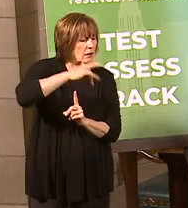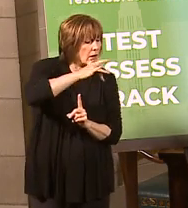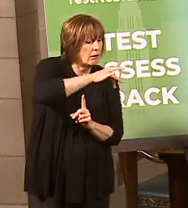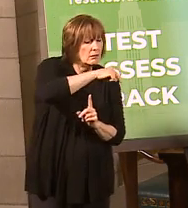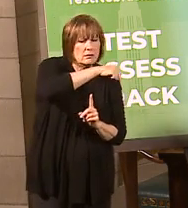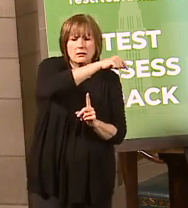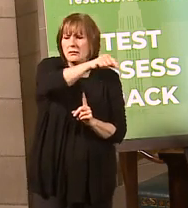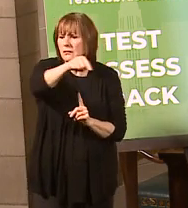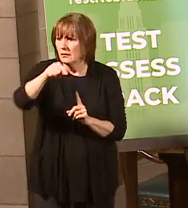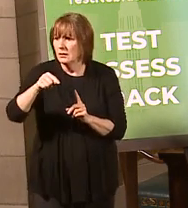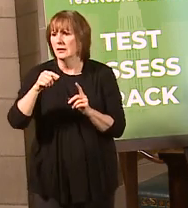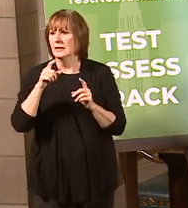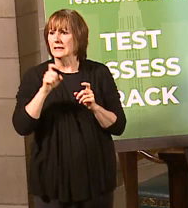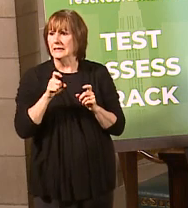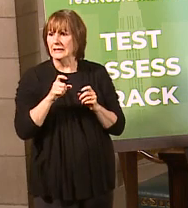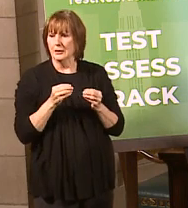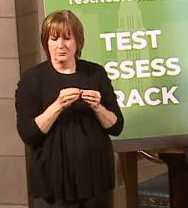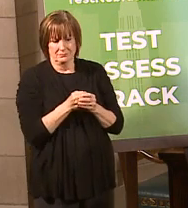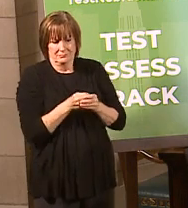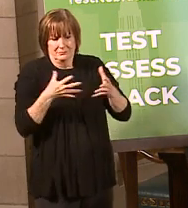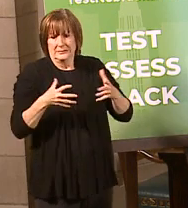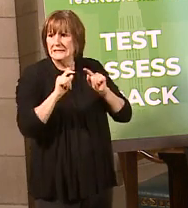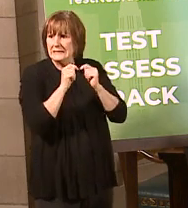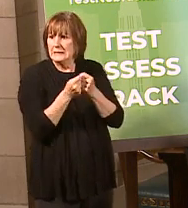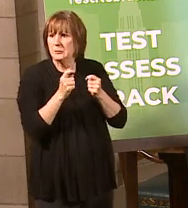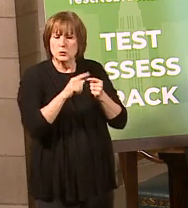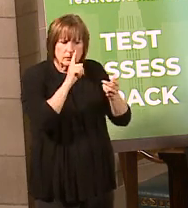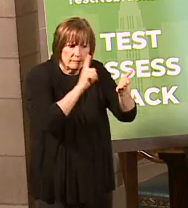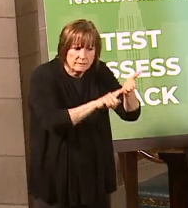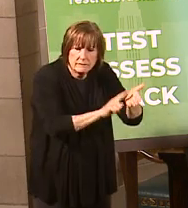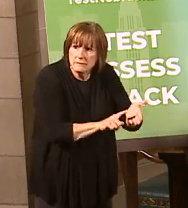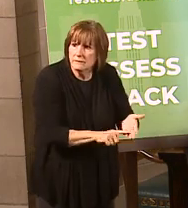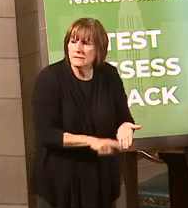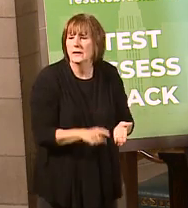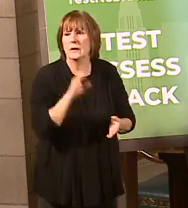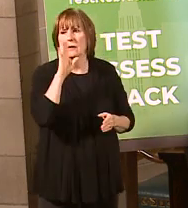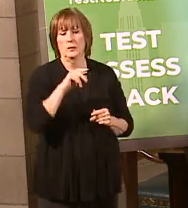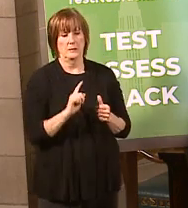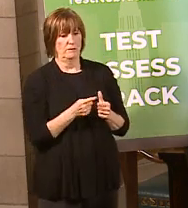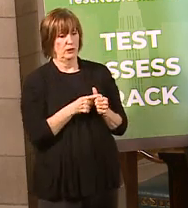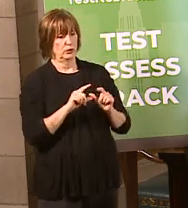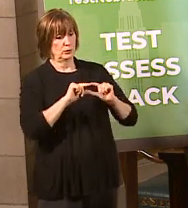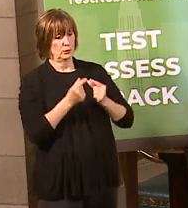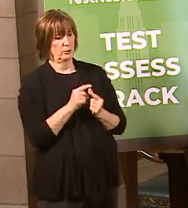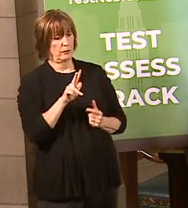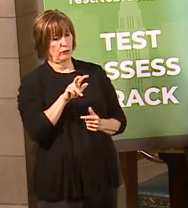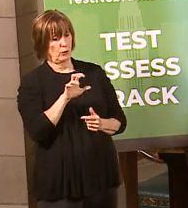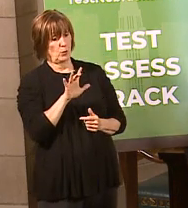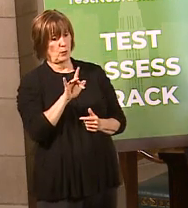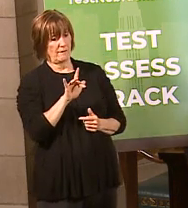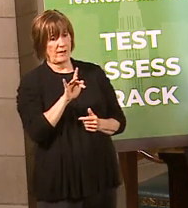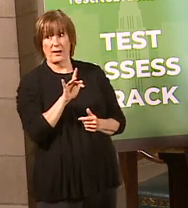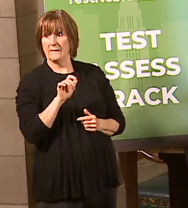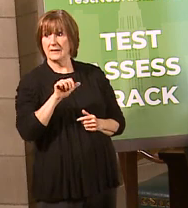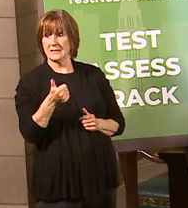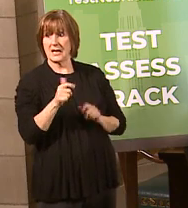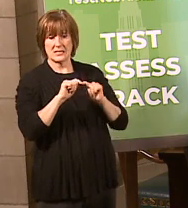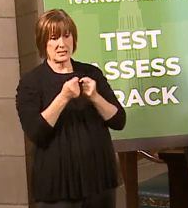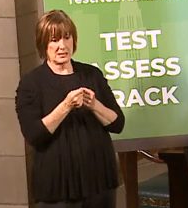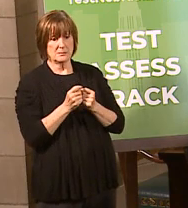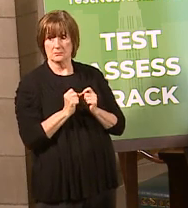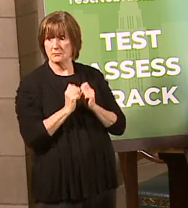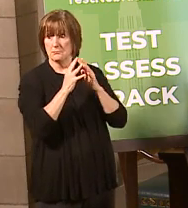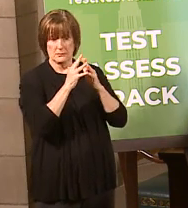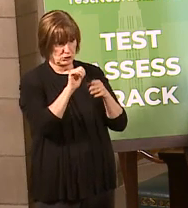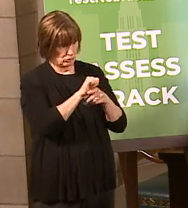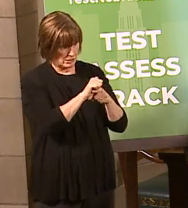our contact tracing teams. So we expect by the end of next week we'll have that first group of 325, those first ten teams all up